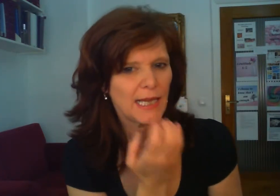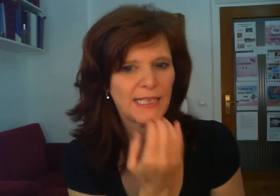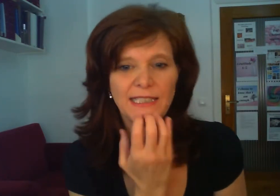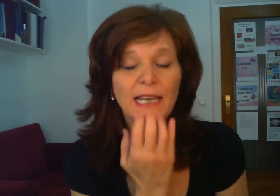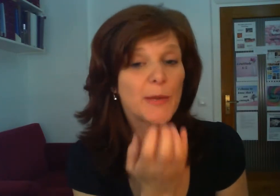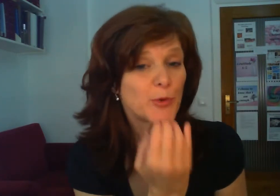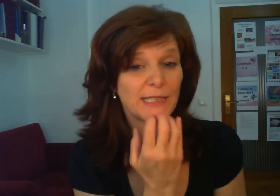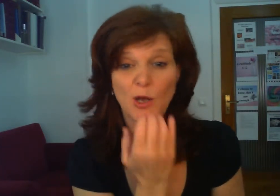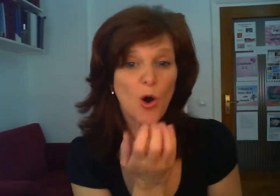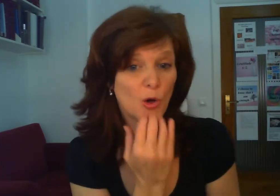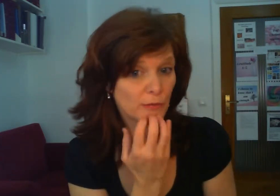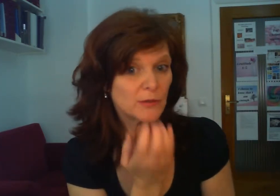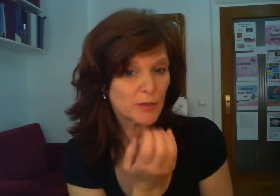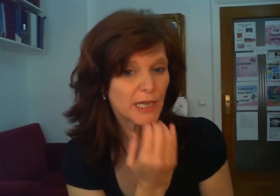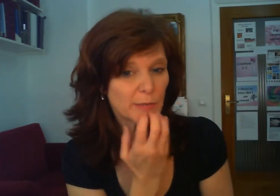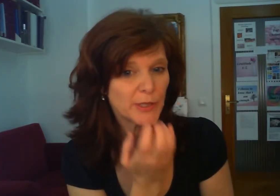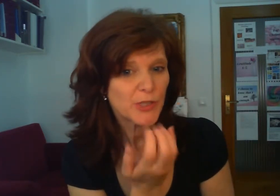until i press on on my computer